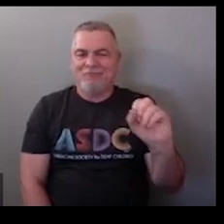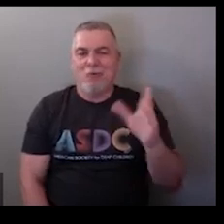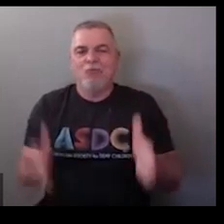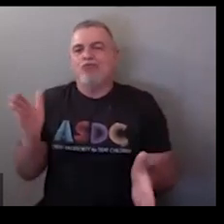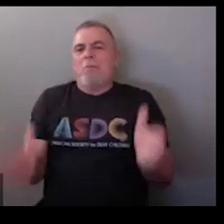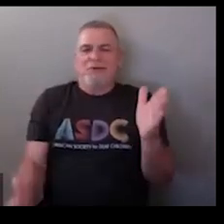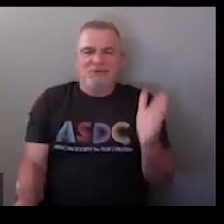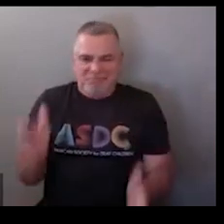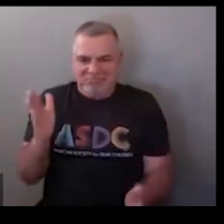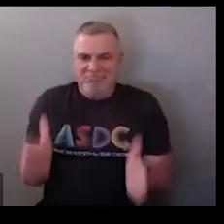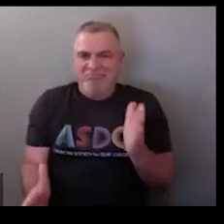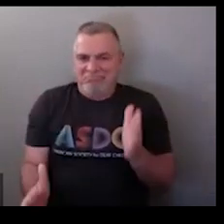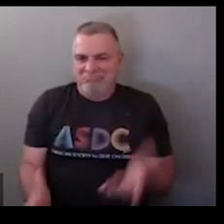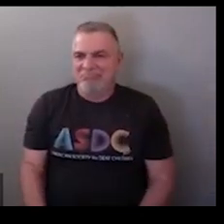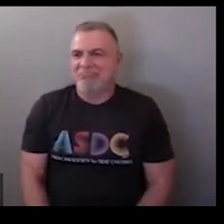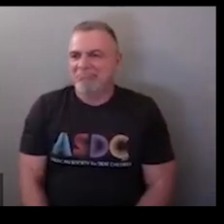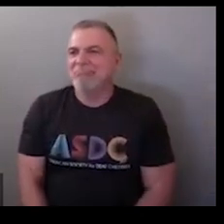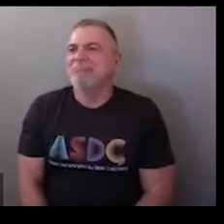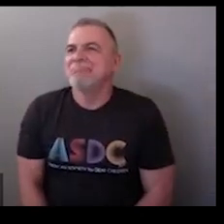or robot